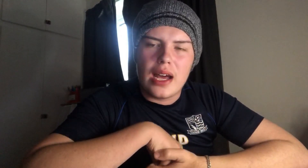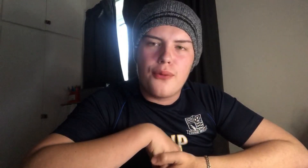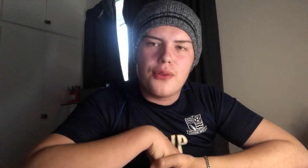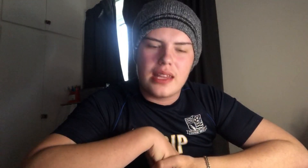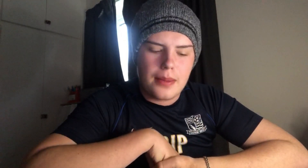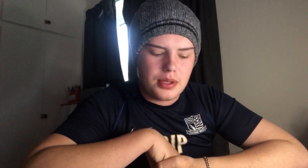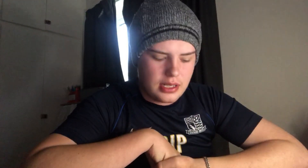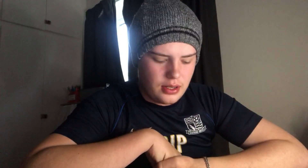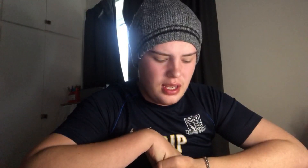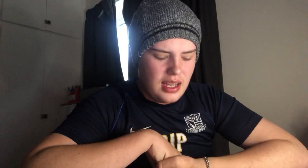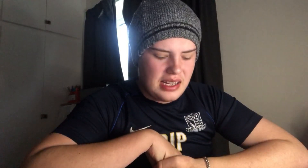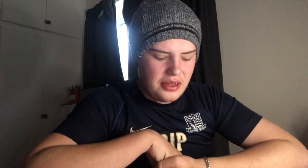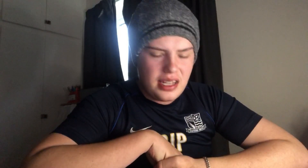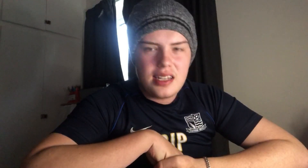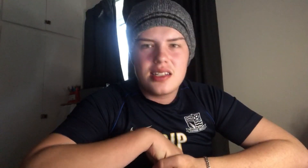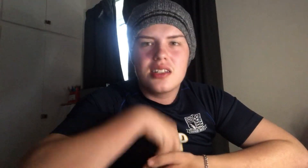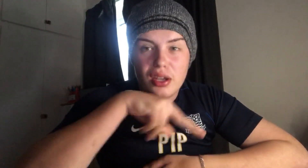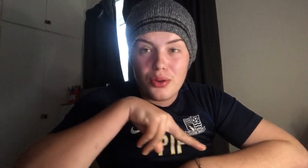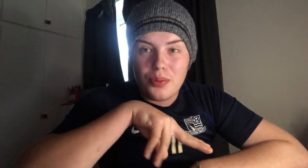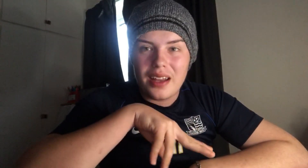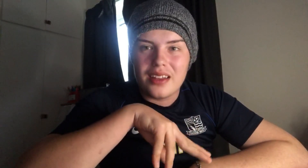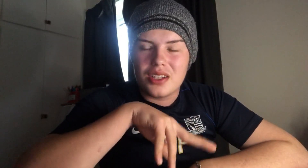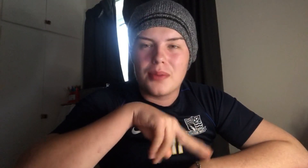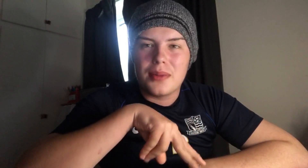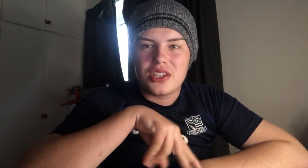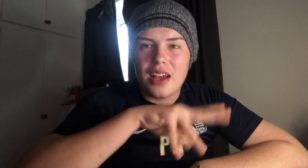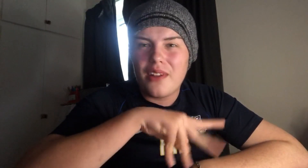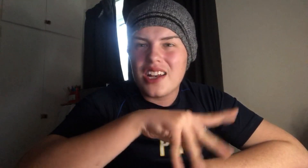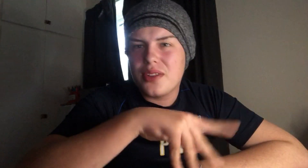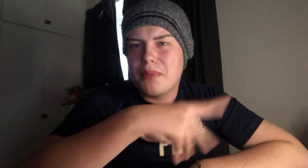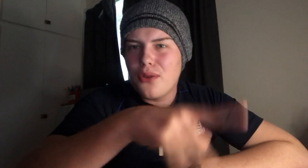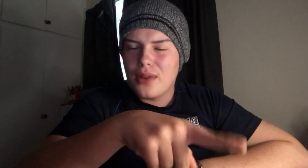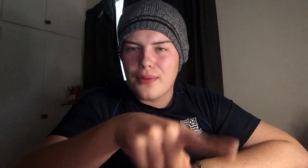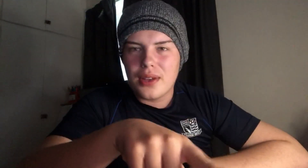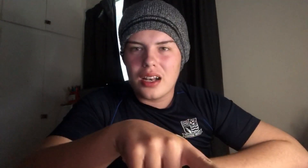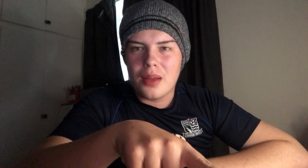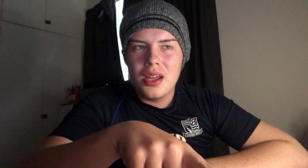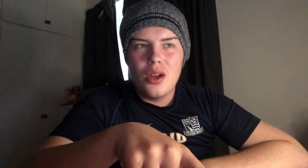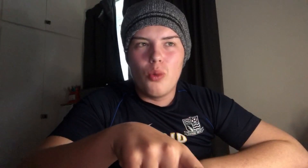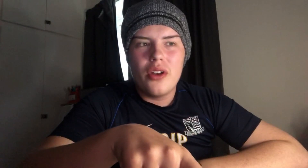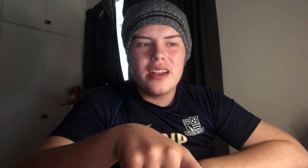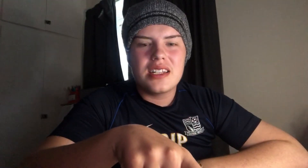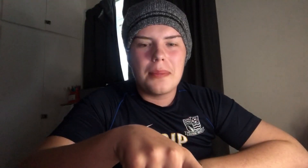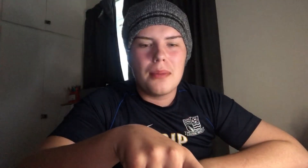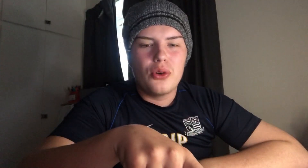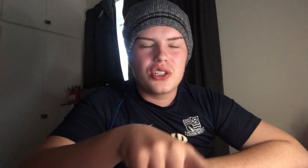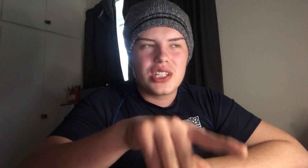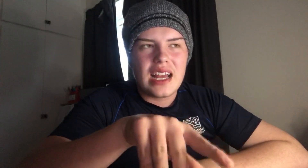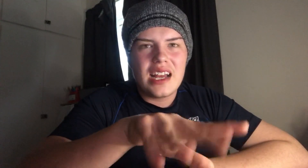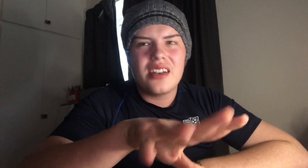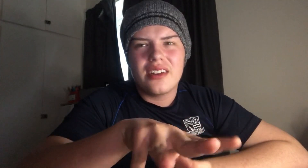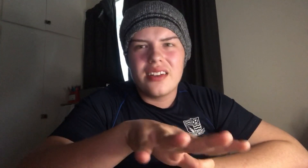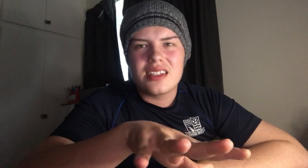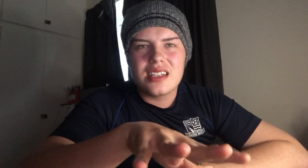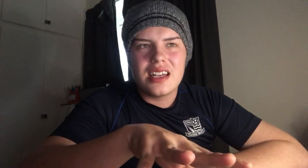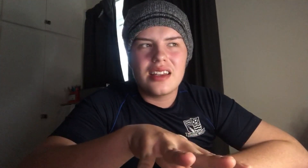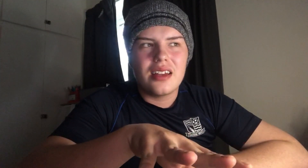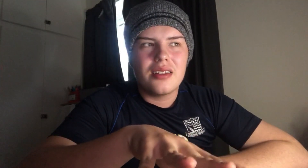now for the episode. Now these two players, I'm going to mention, have actually both left the club, one is a bit more sad, I'd like to say, that